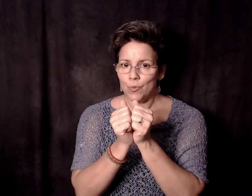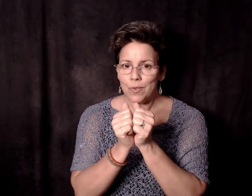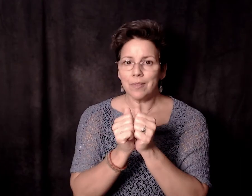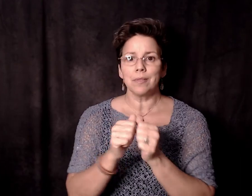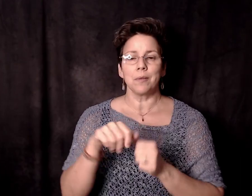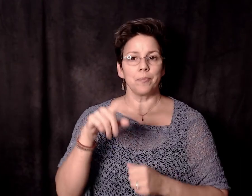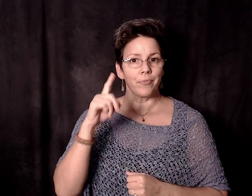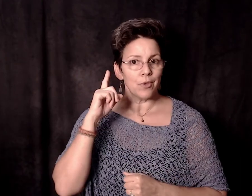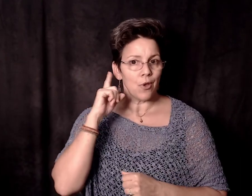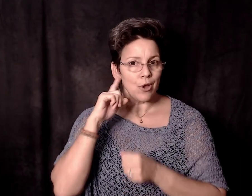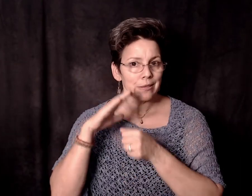And I do.